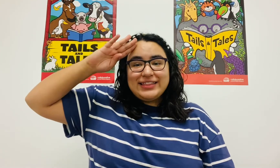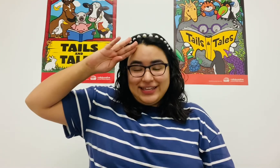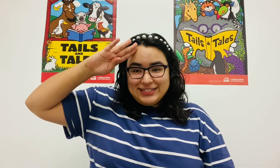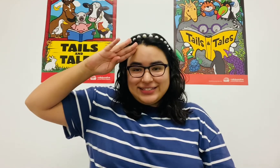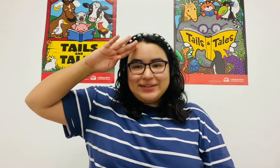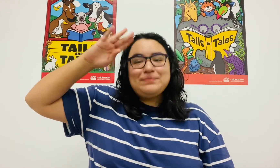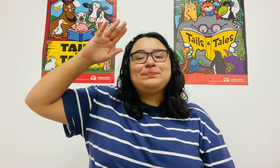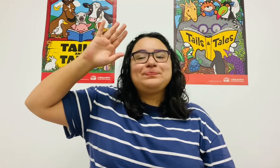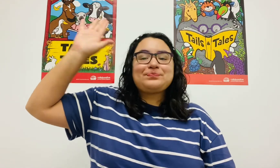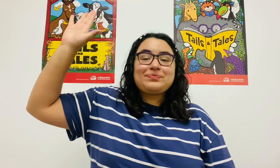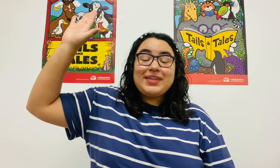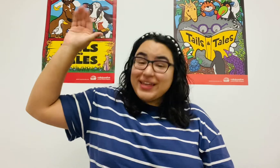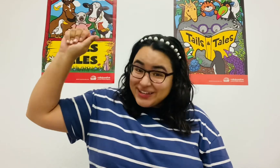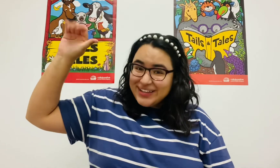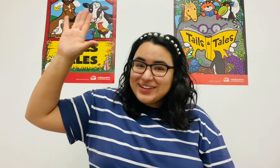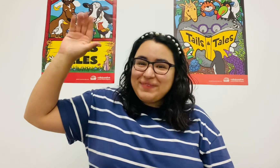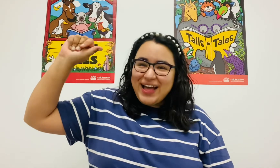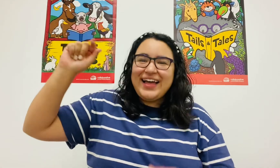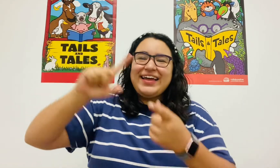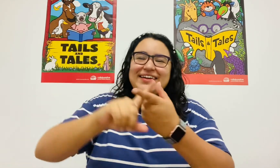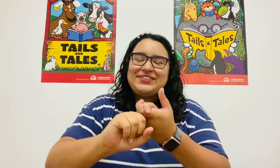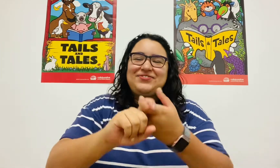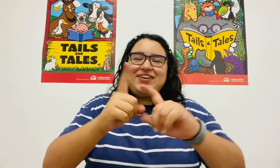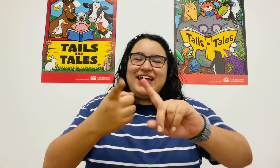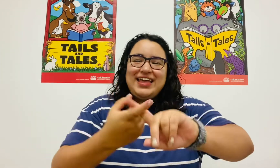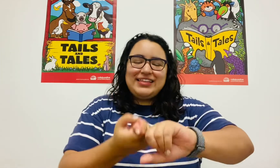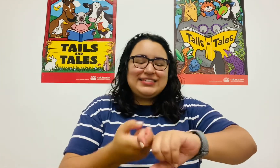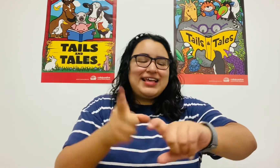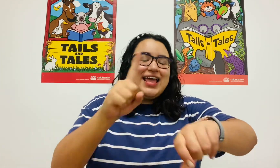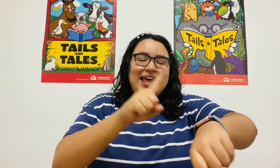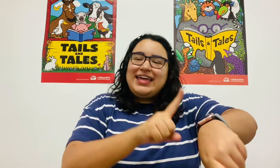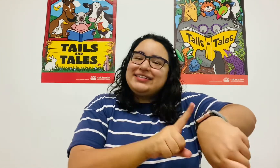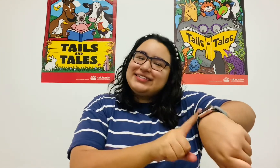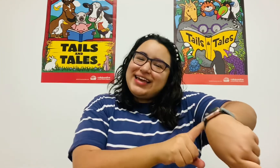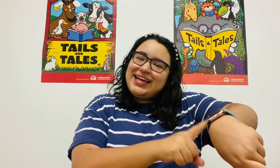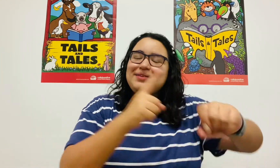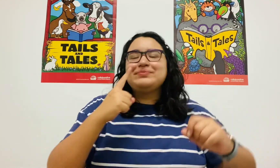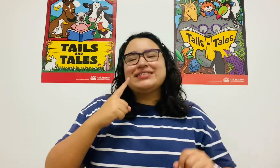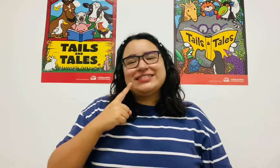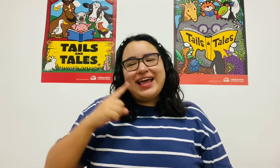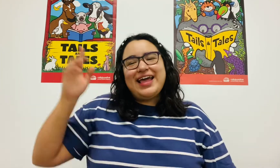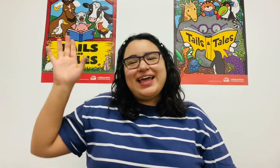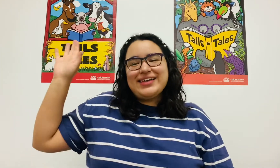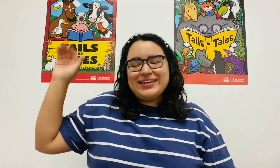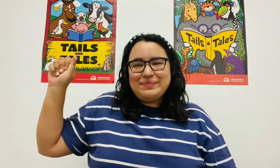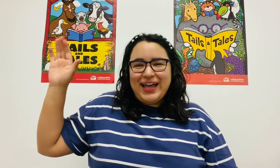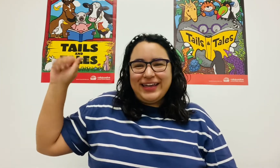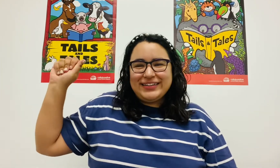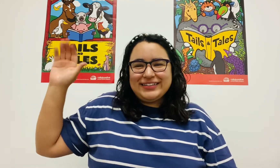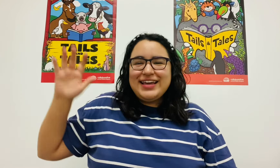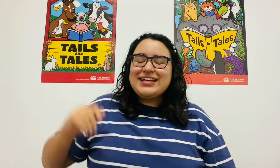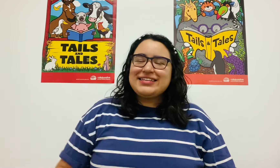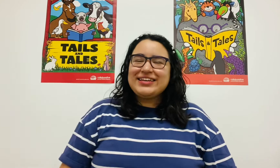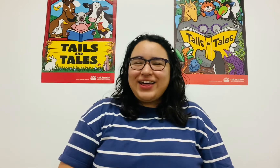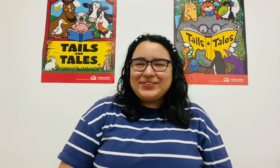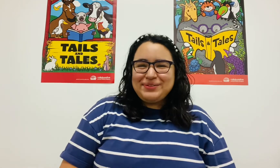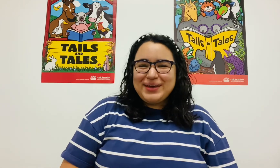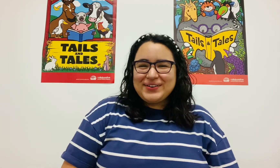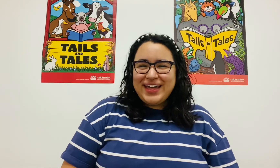this. Goodbye, friends. It's time to say goodbye. Sing along with me, okay?